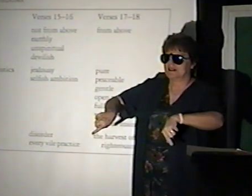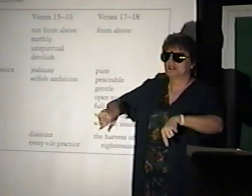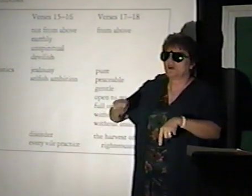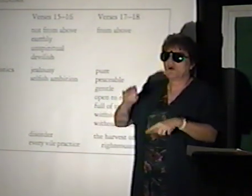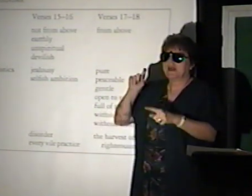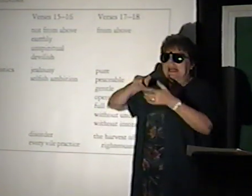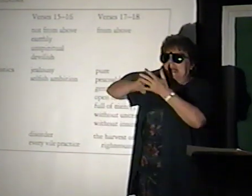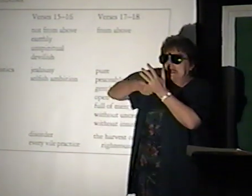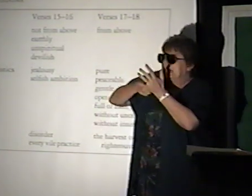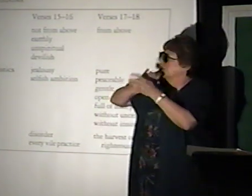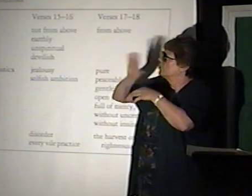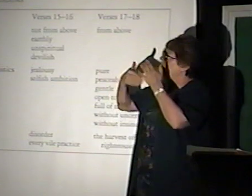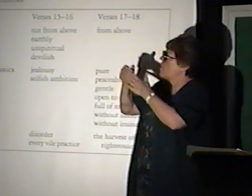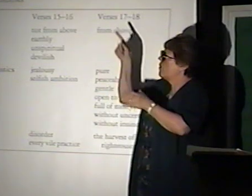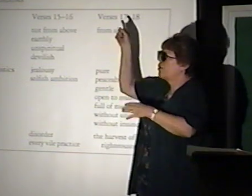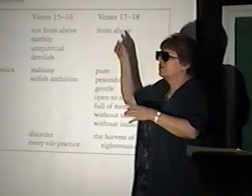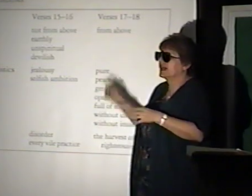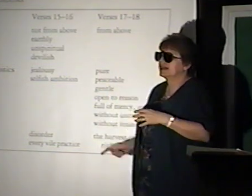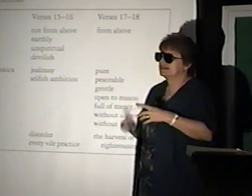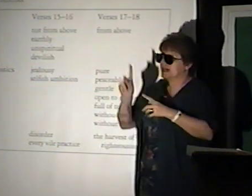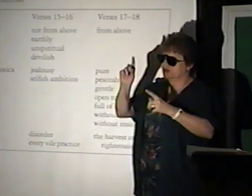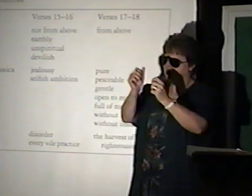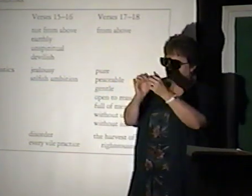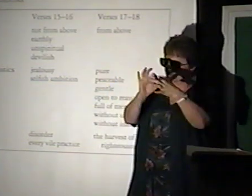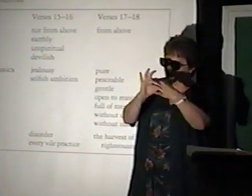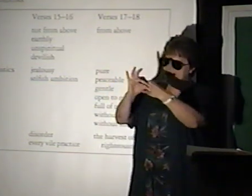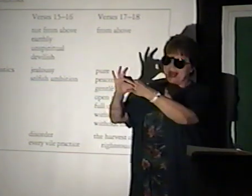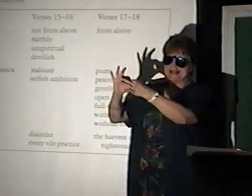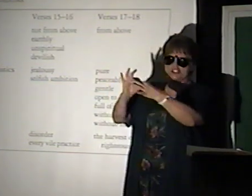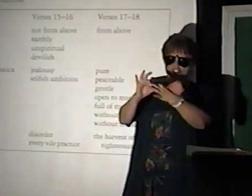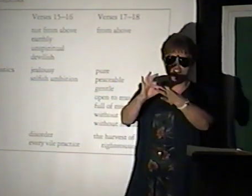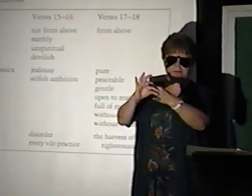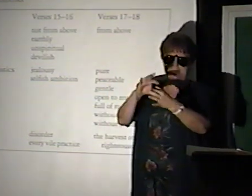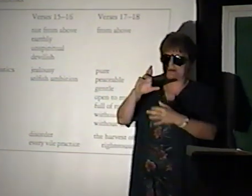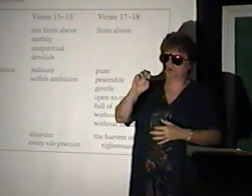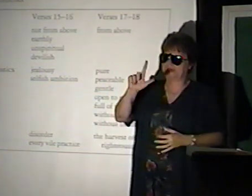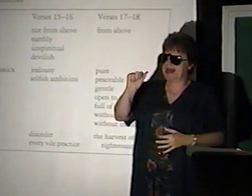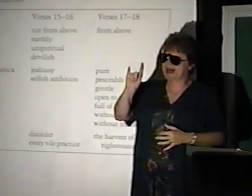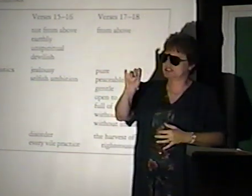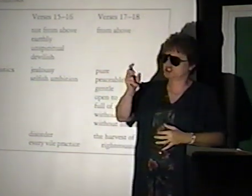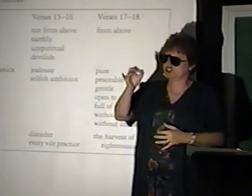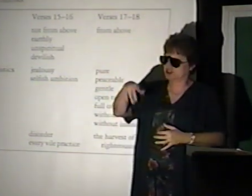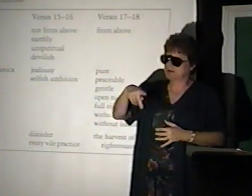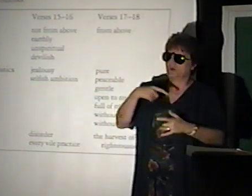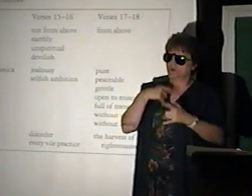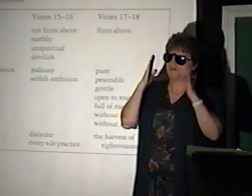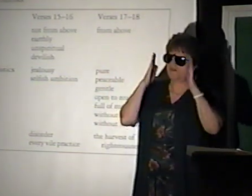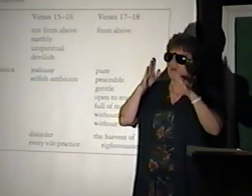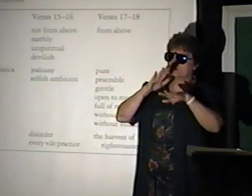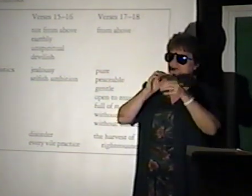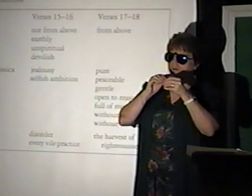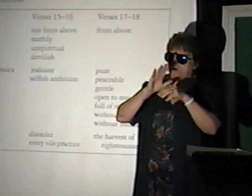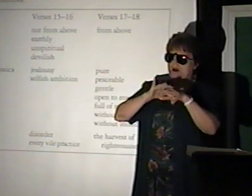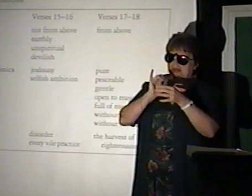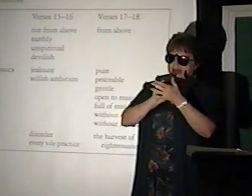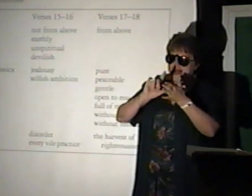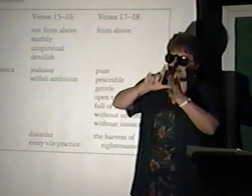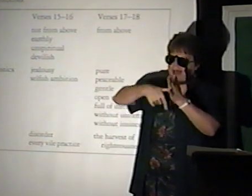So the key to all this does do with relationships. Relationships. We'll focus more on that